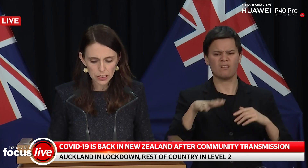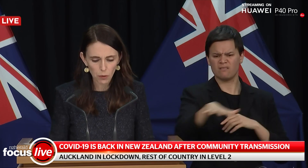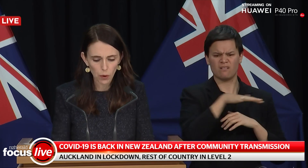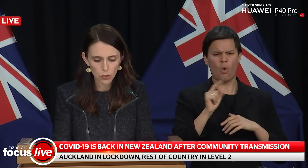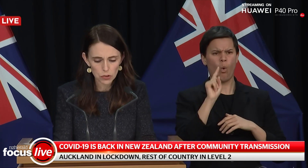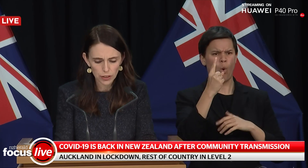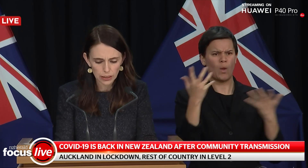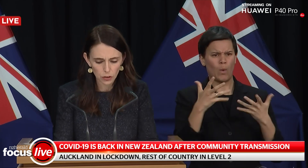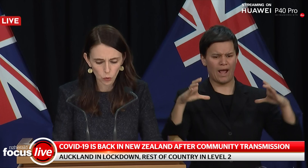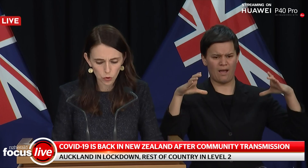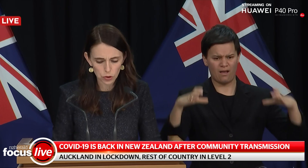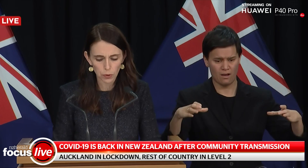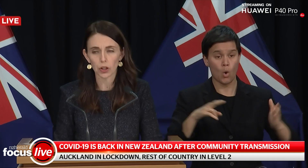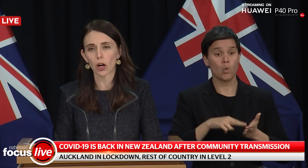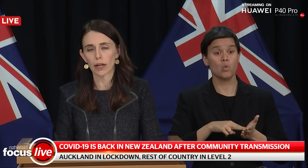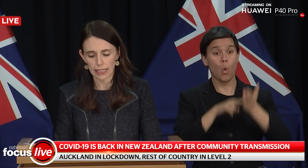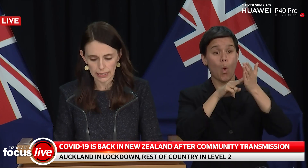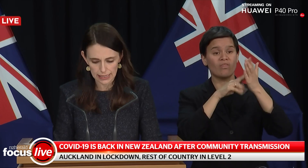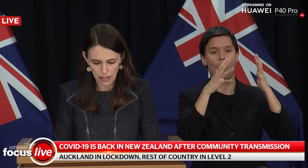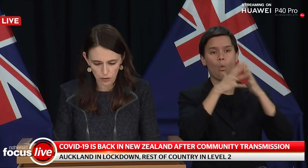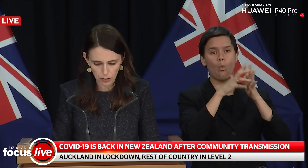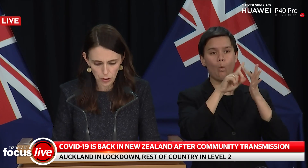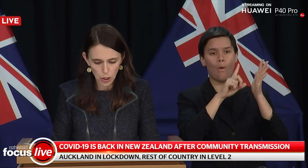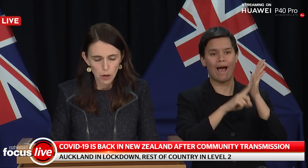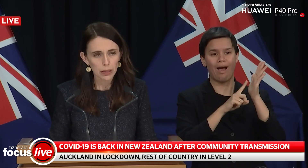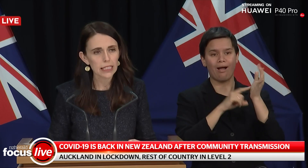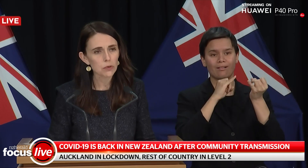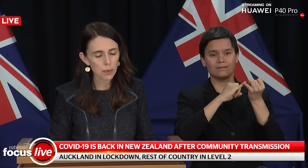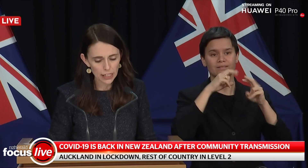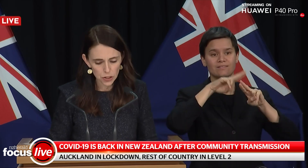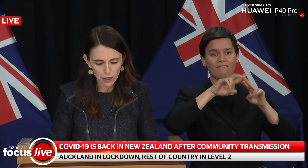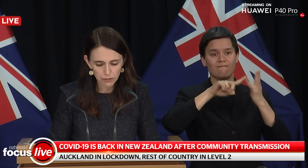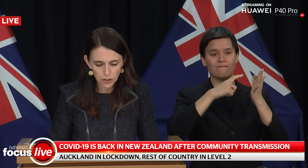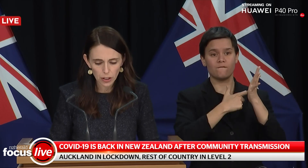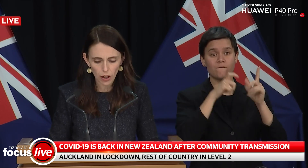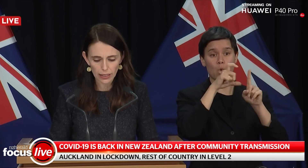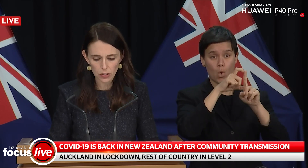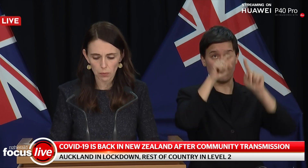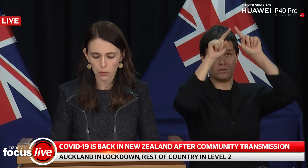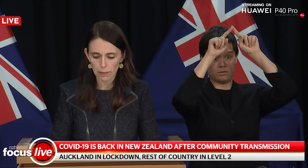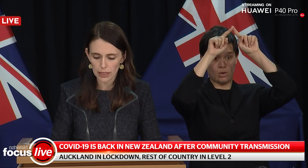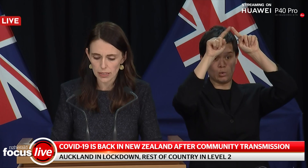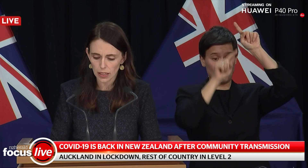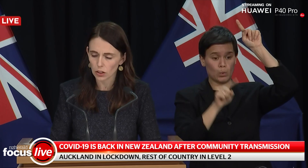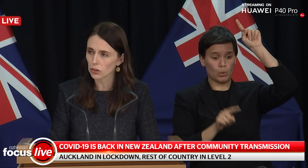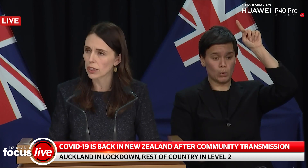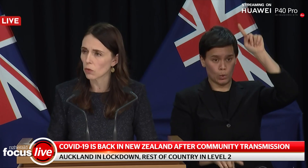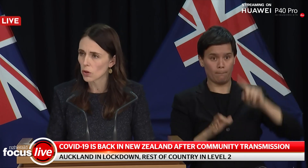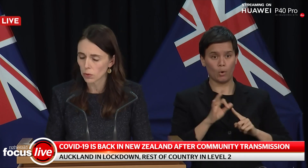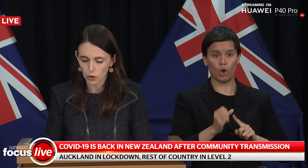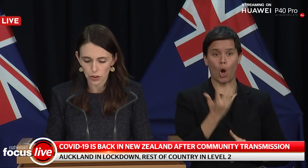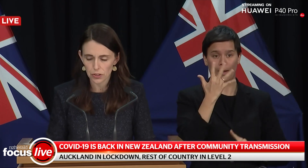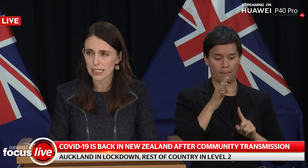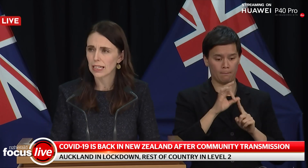extends from Wellsford in the north to Pukekohe in the south. Police will be issuing further guidance on parameters including